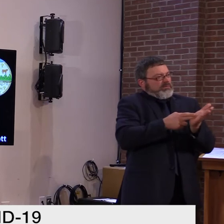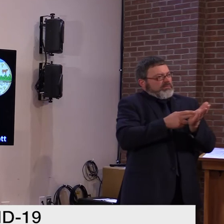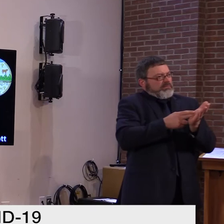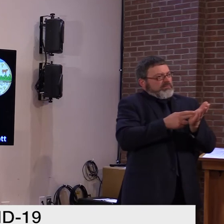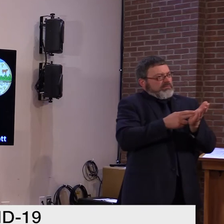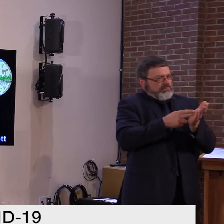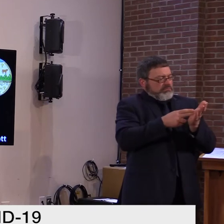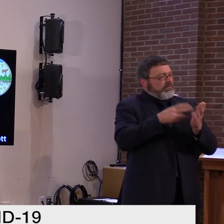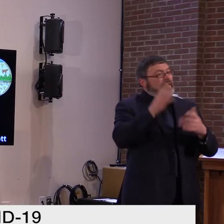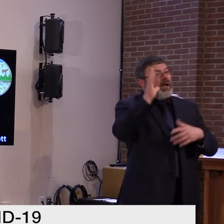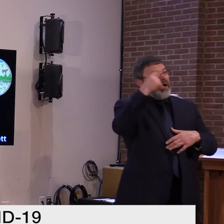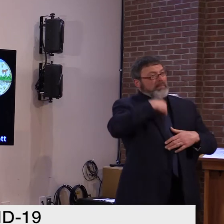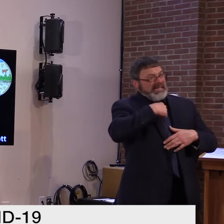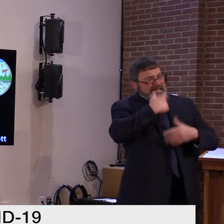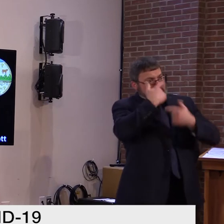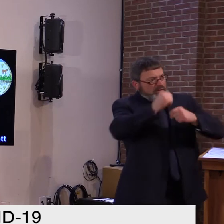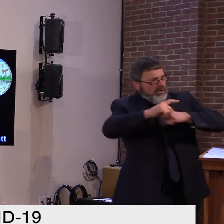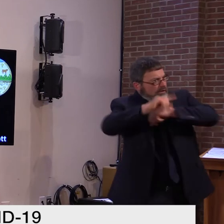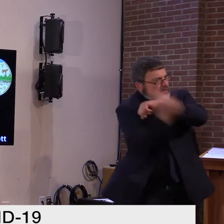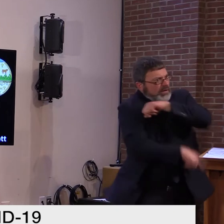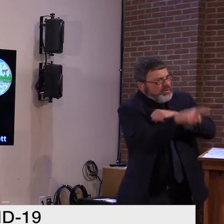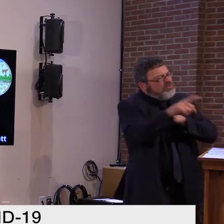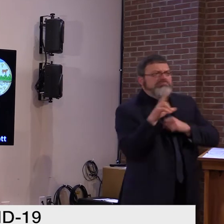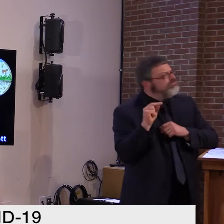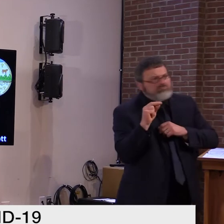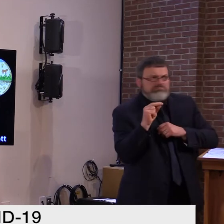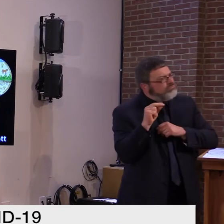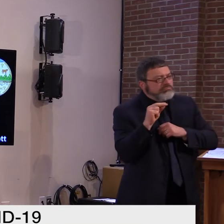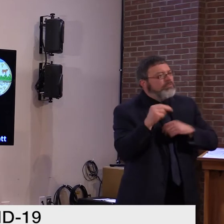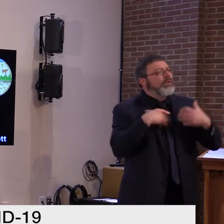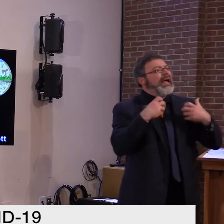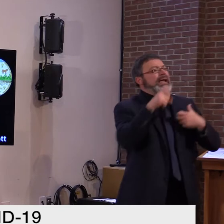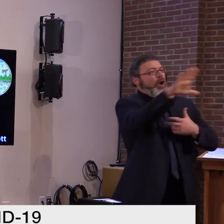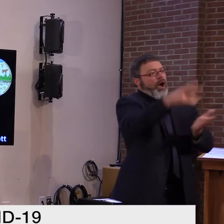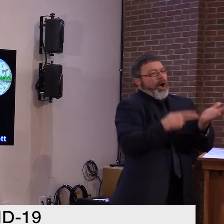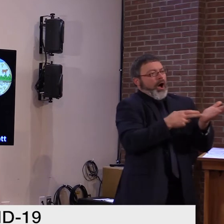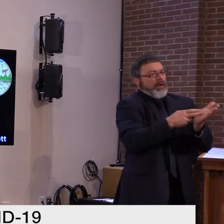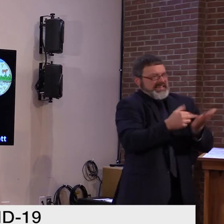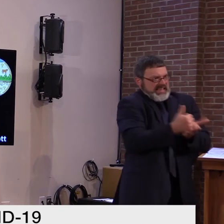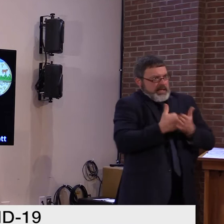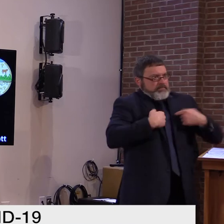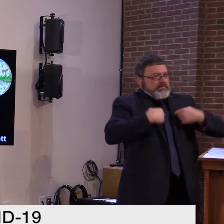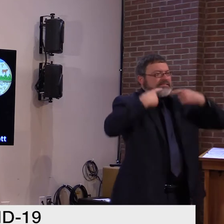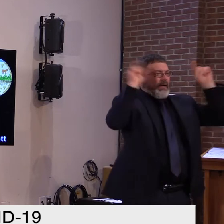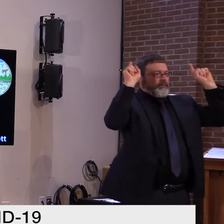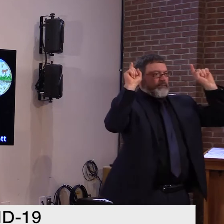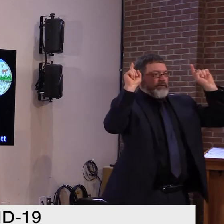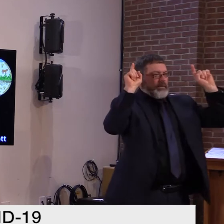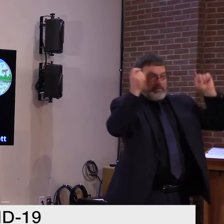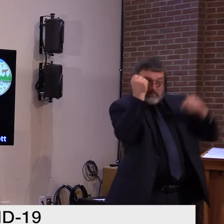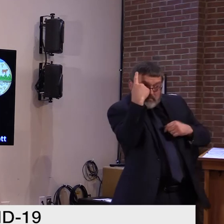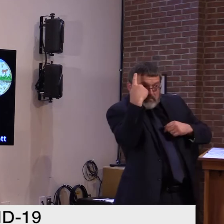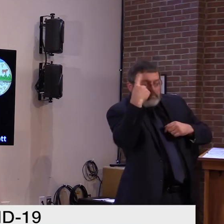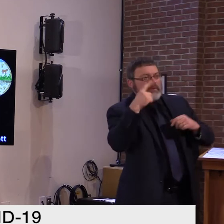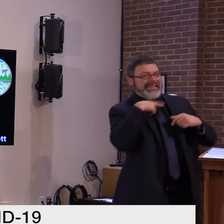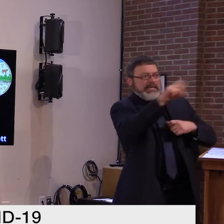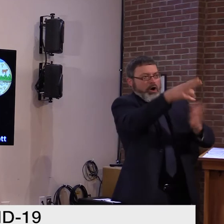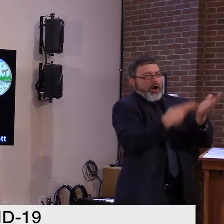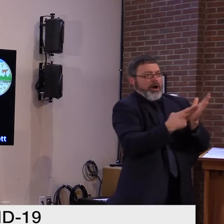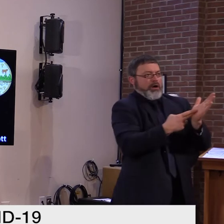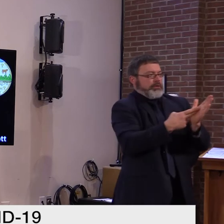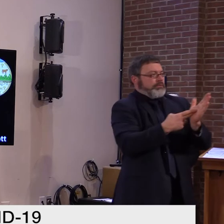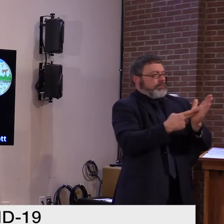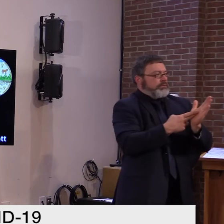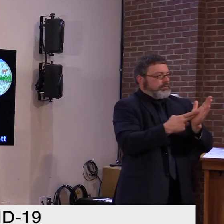prevent an outbreak. Our experience these past many months, as I showed you on the graph, has taught us that